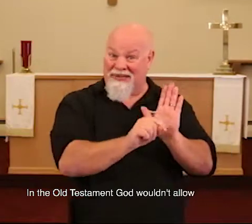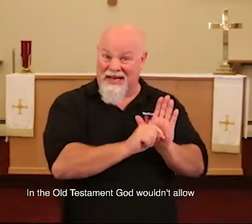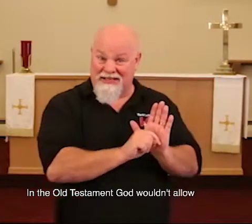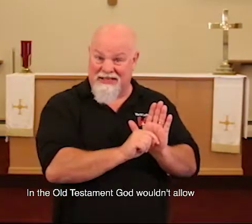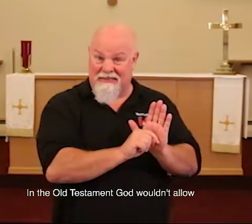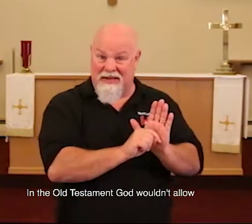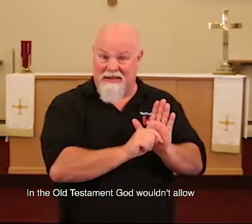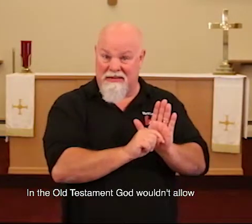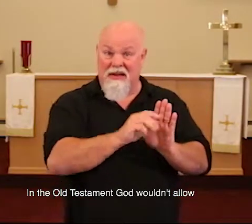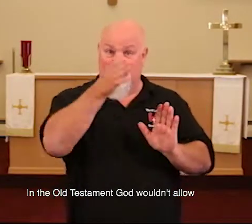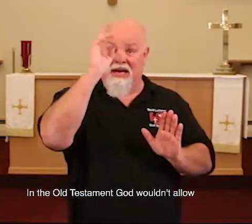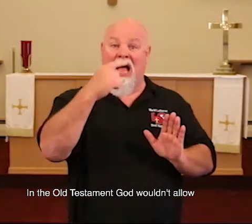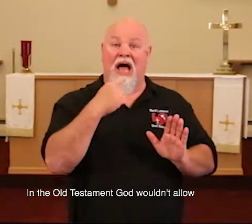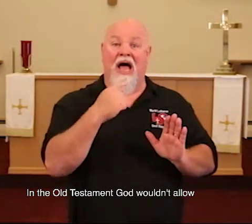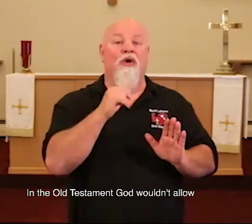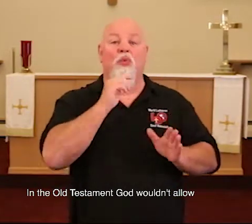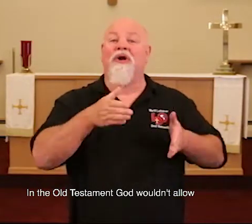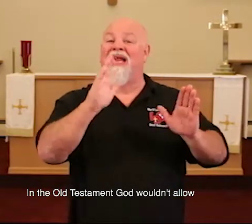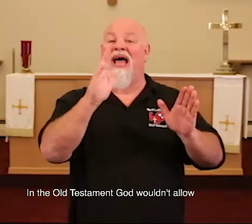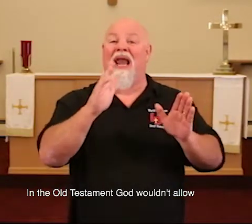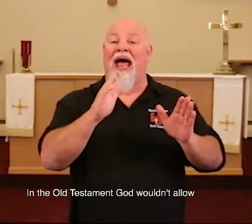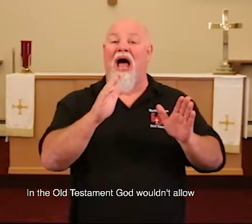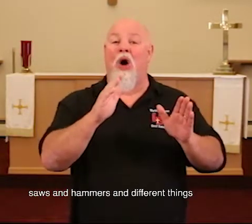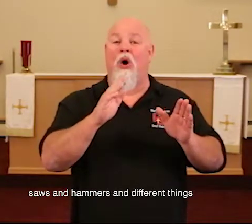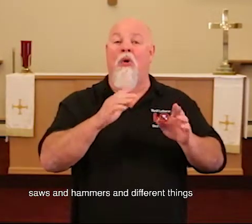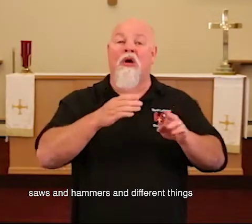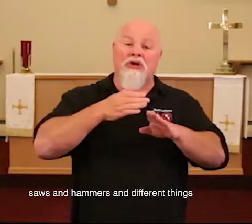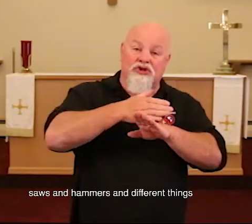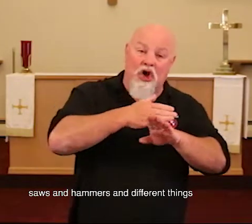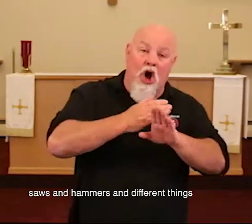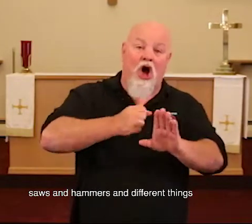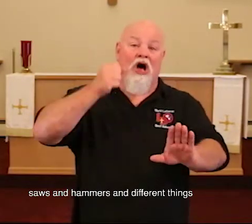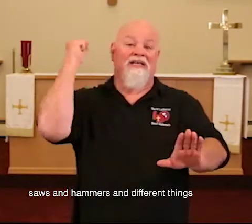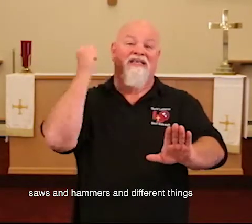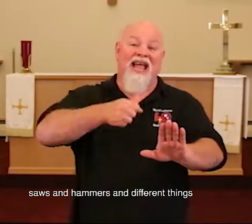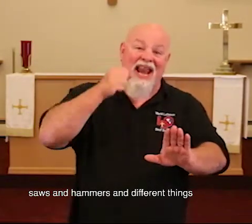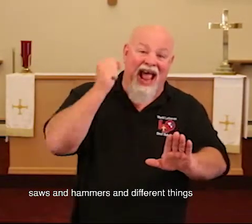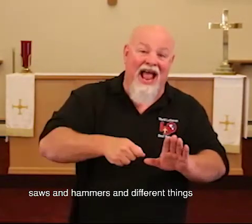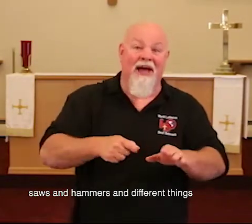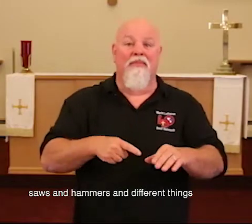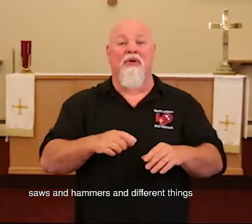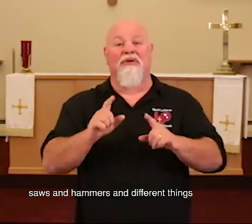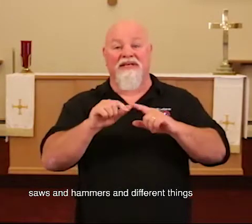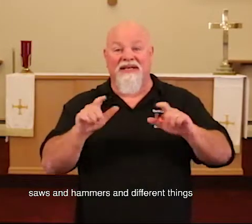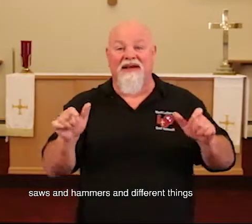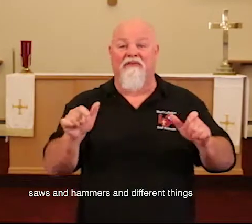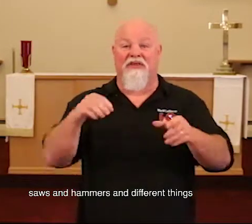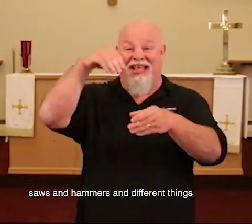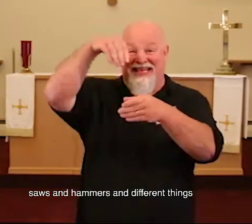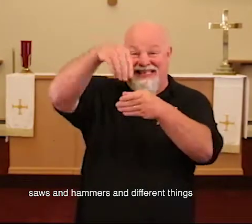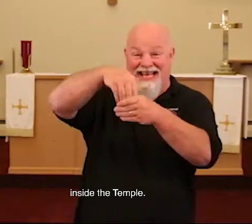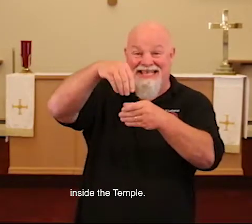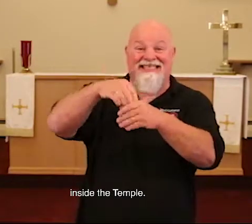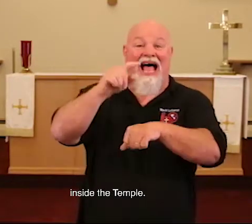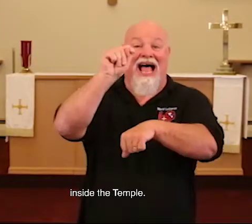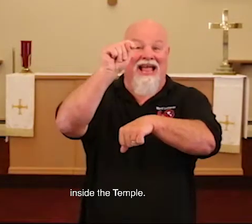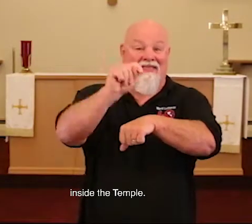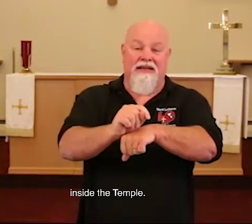Testament, God wouldn't allow saws and hammers and different things inside the